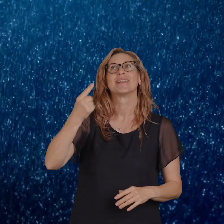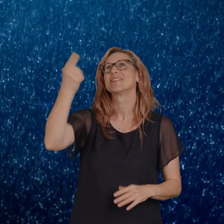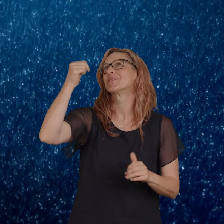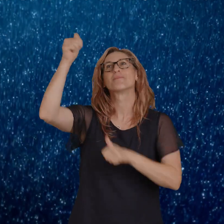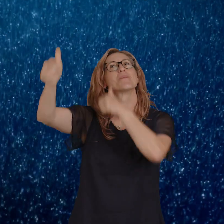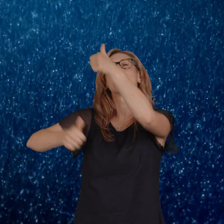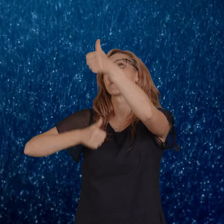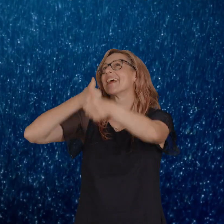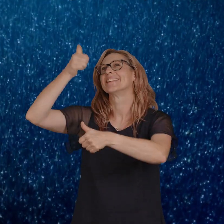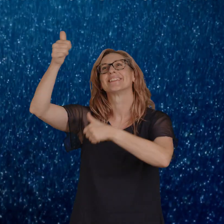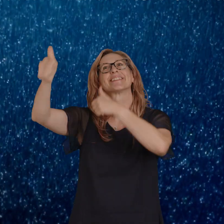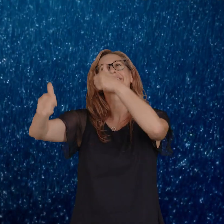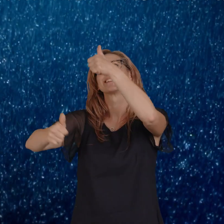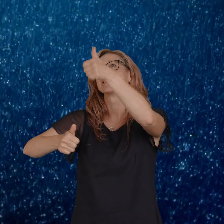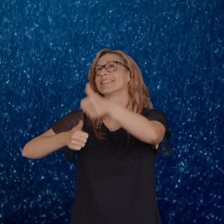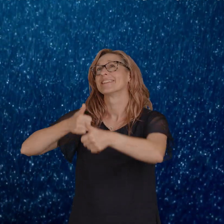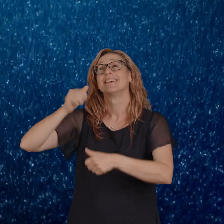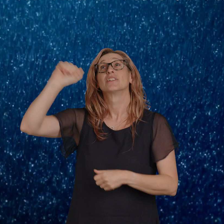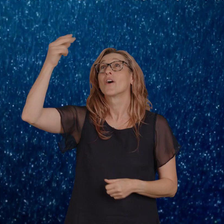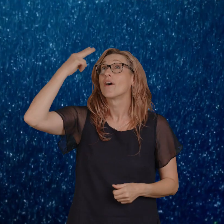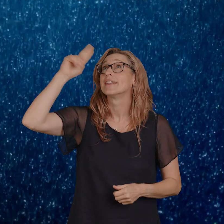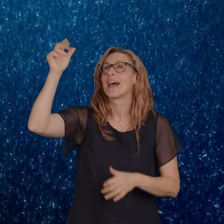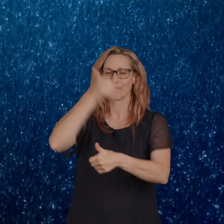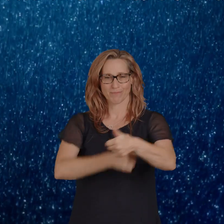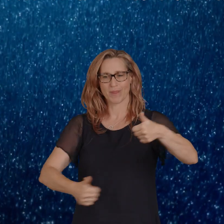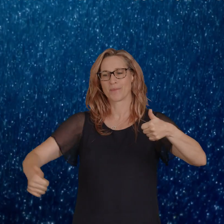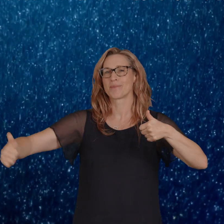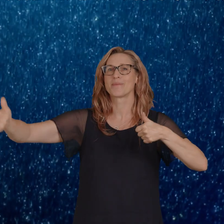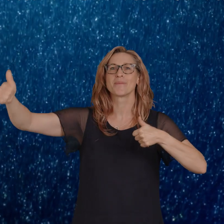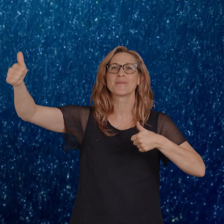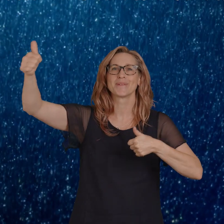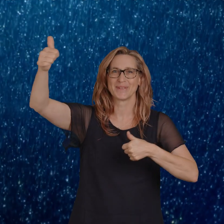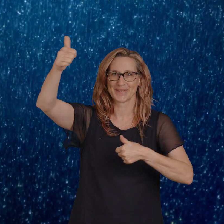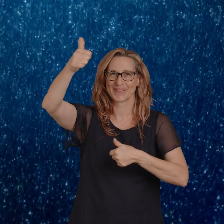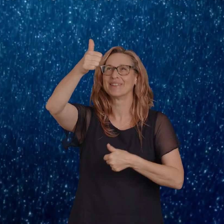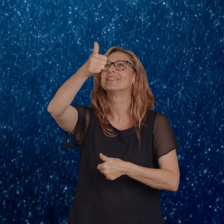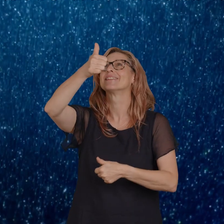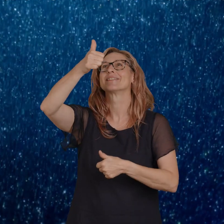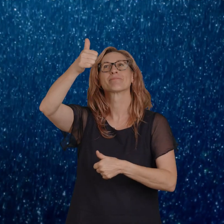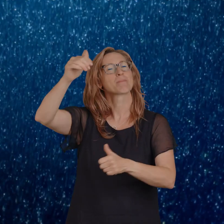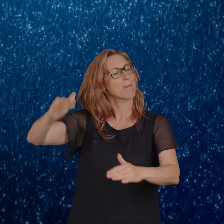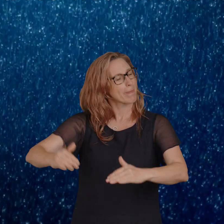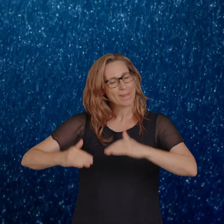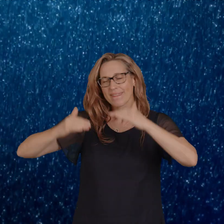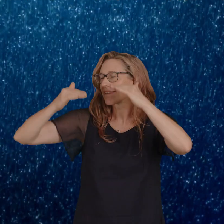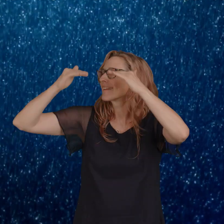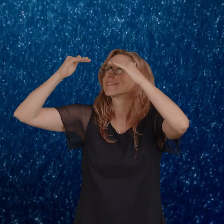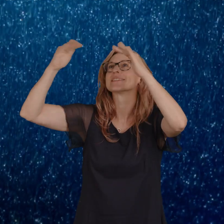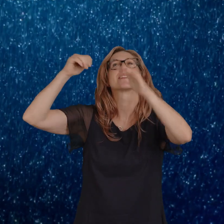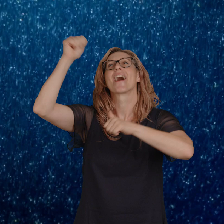our praise. You're the name above all names. Be exalted now in